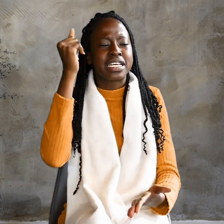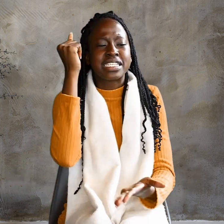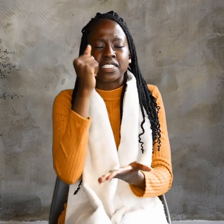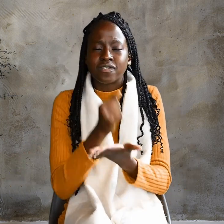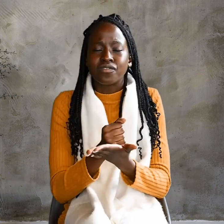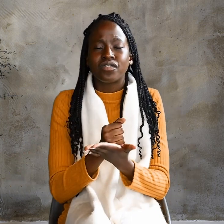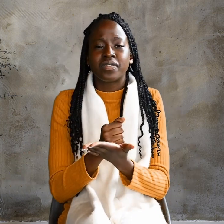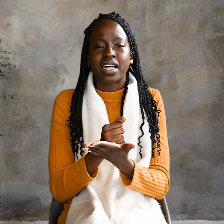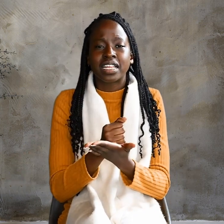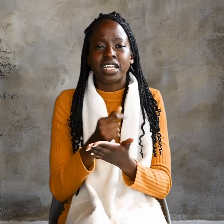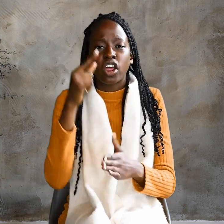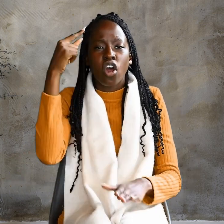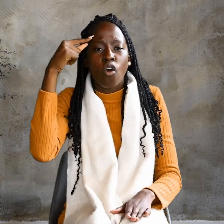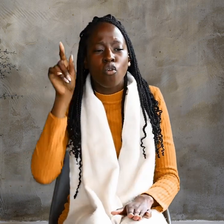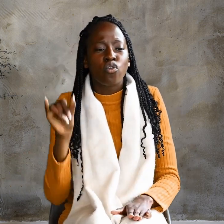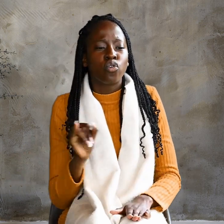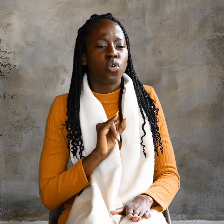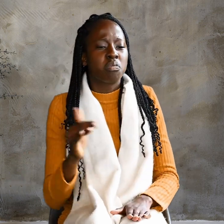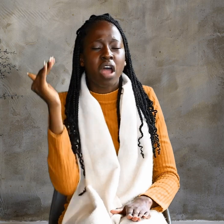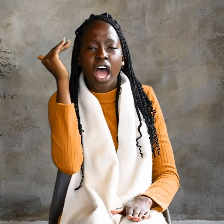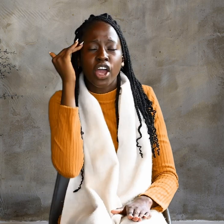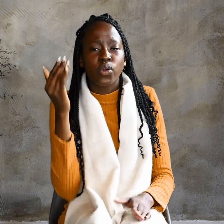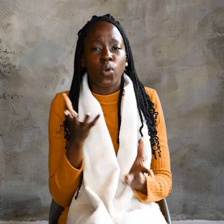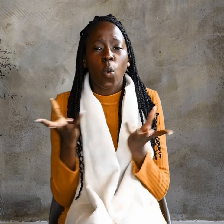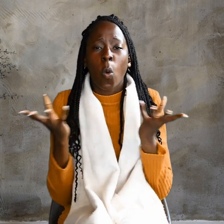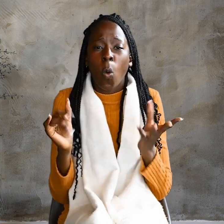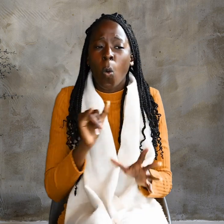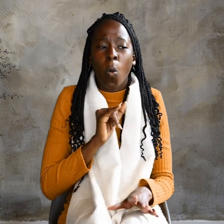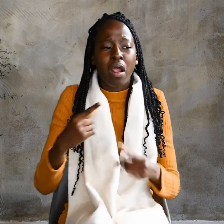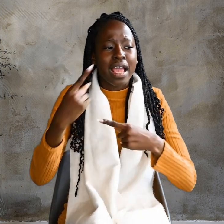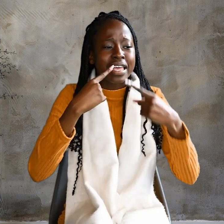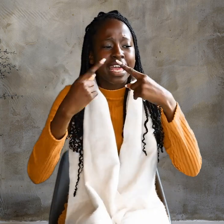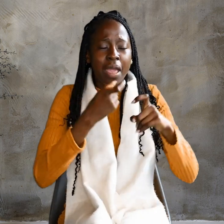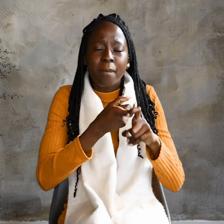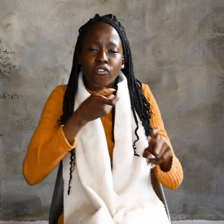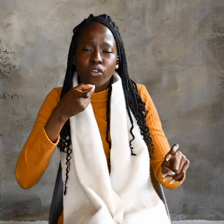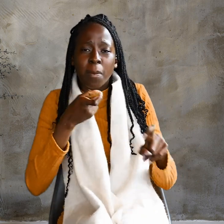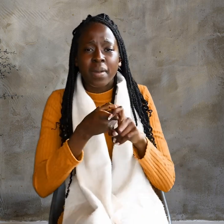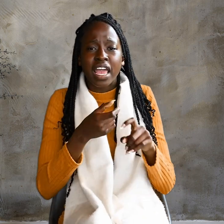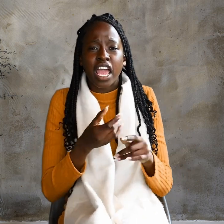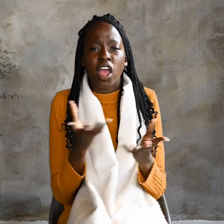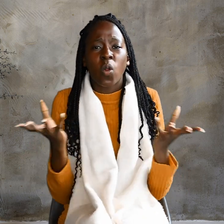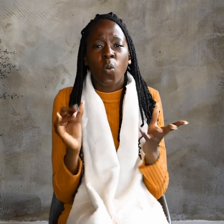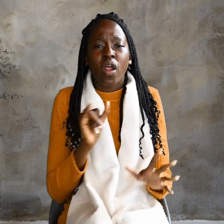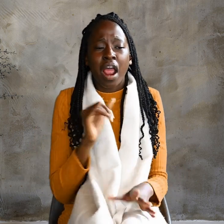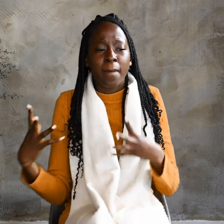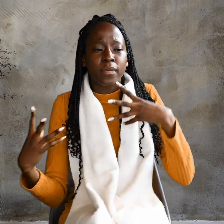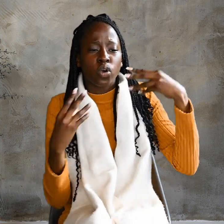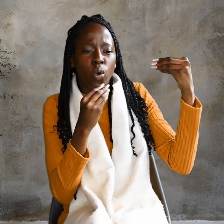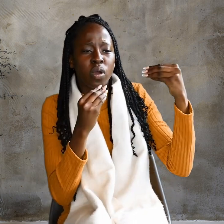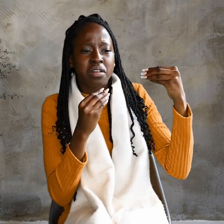is valid. For I know where I came from and where I am going,